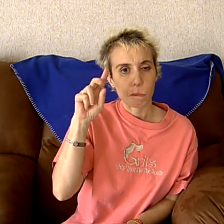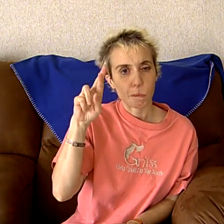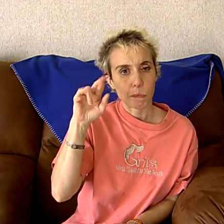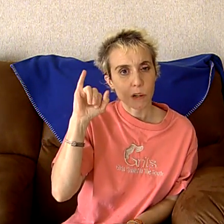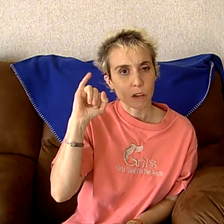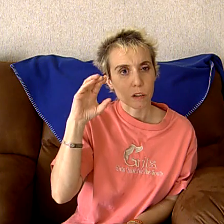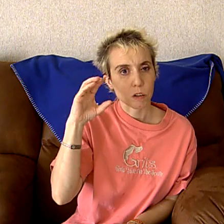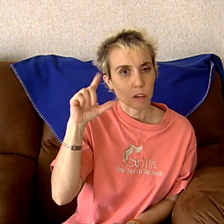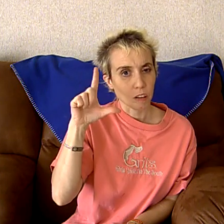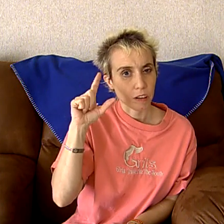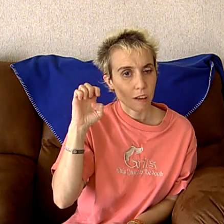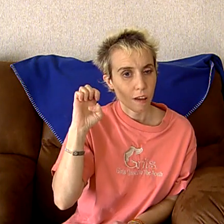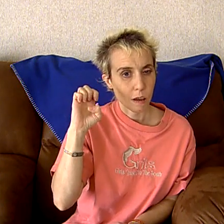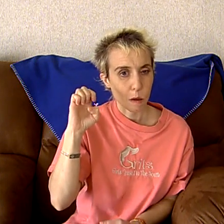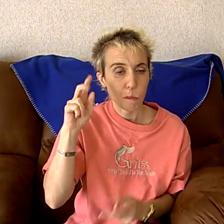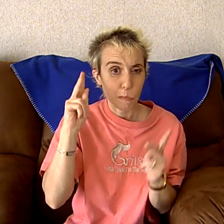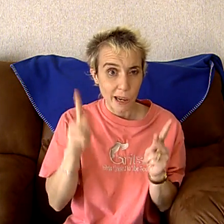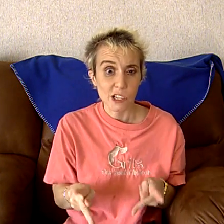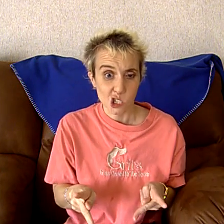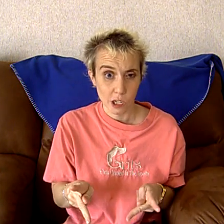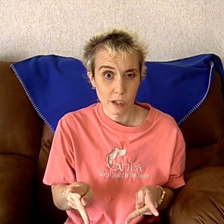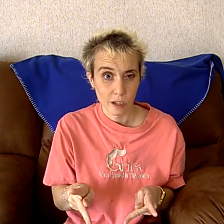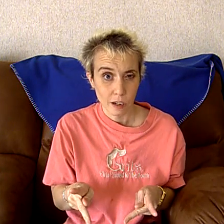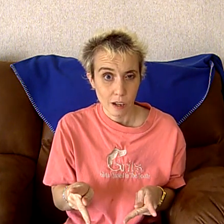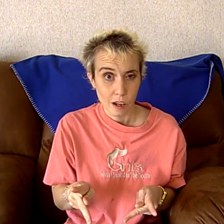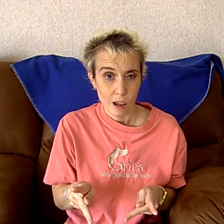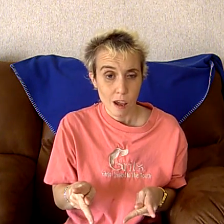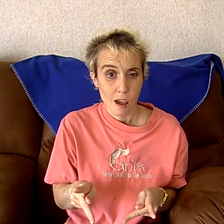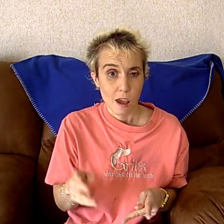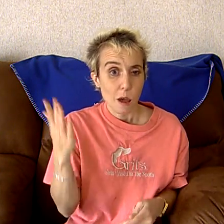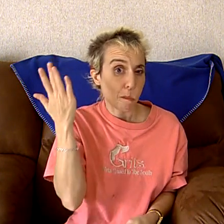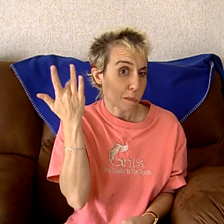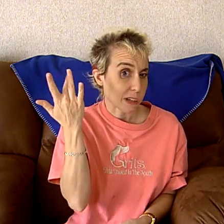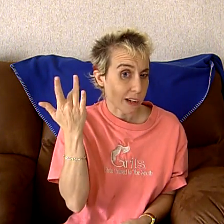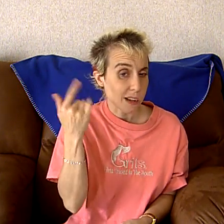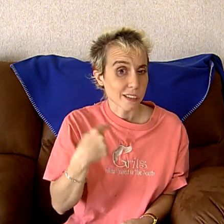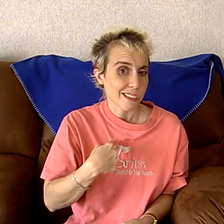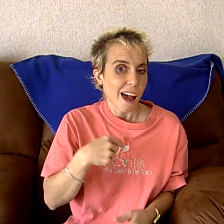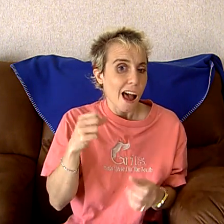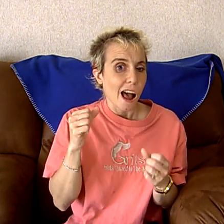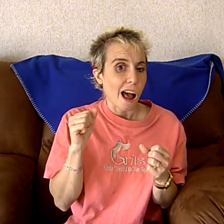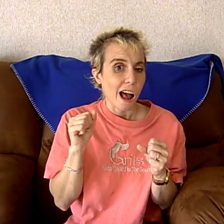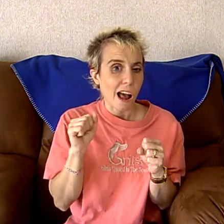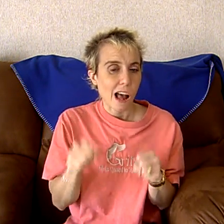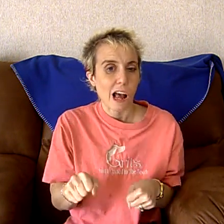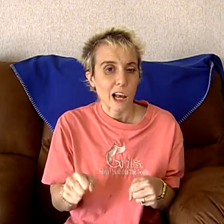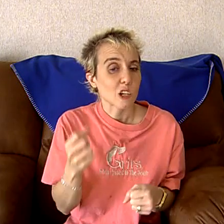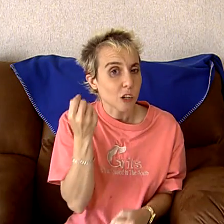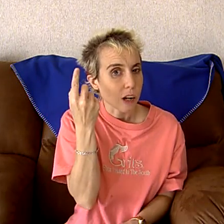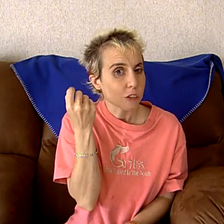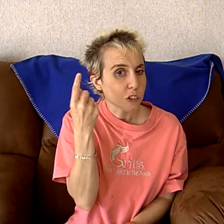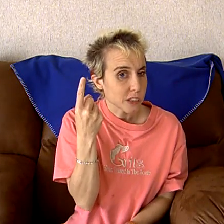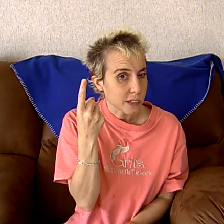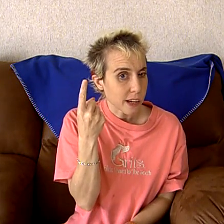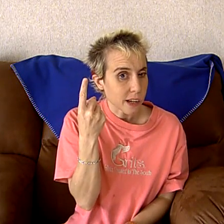miracle patient, because I could understand